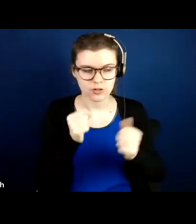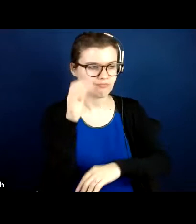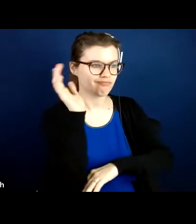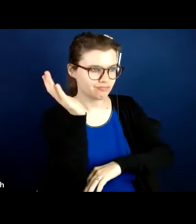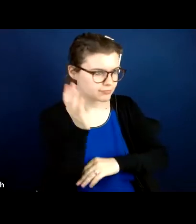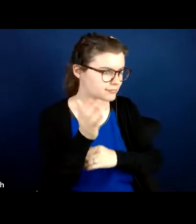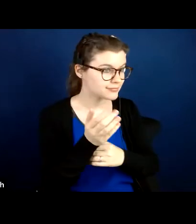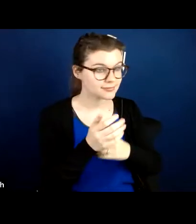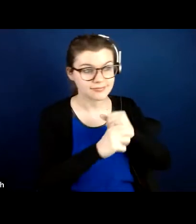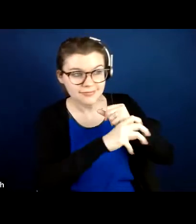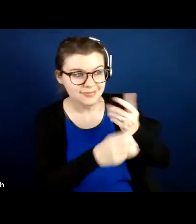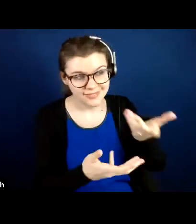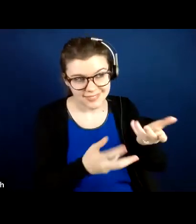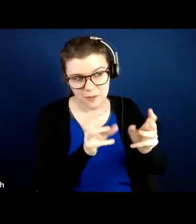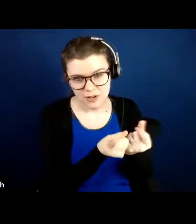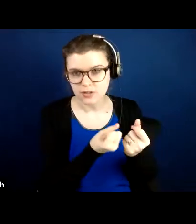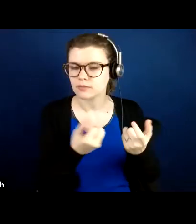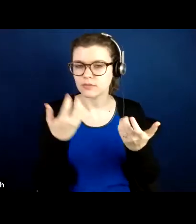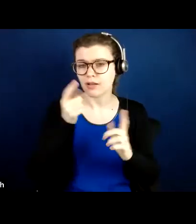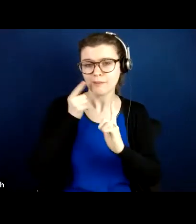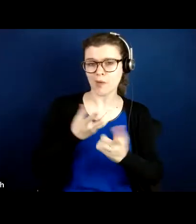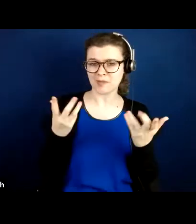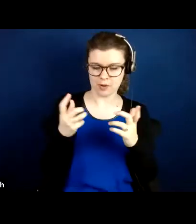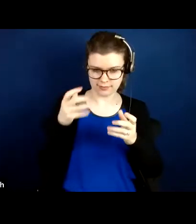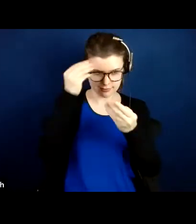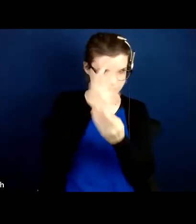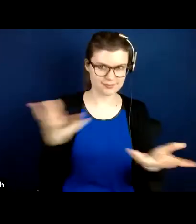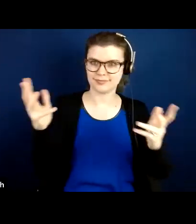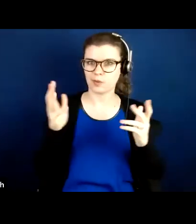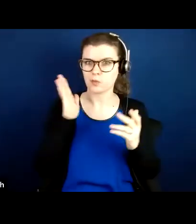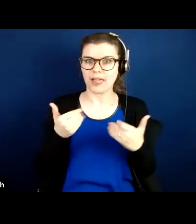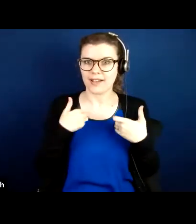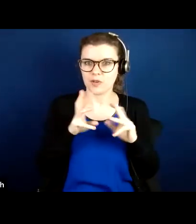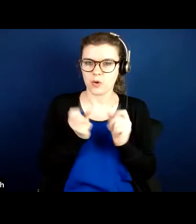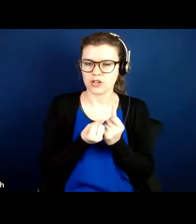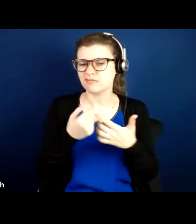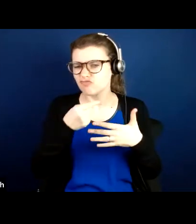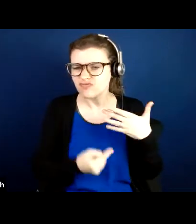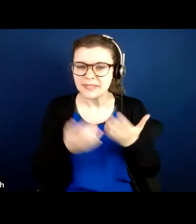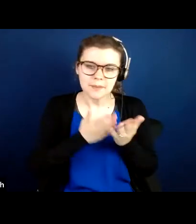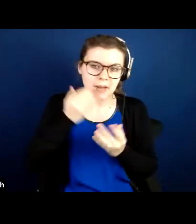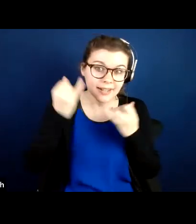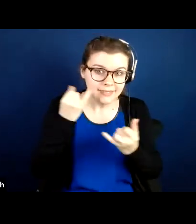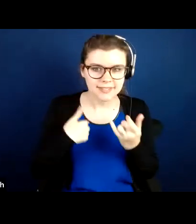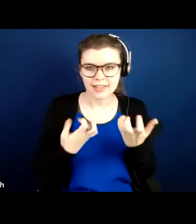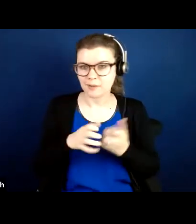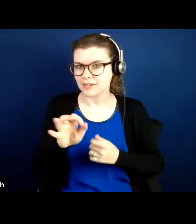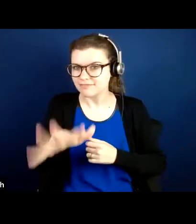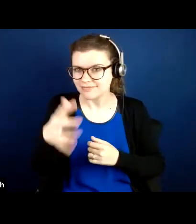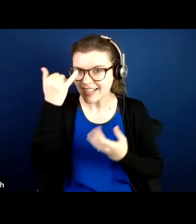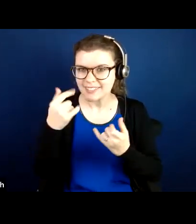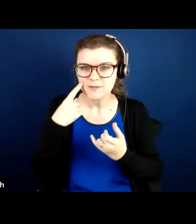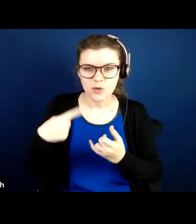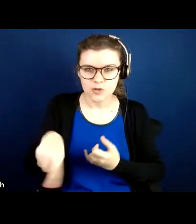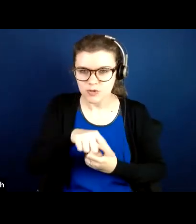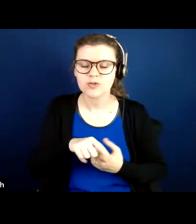workshops. Just again, getting the word out to get it started. These are just a few recruitment strategies that I wanted to share just